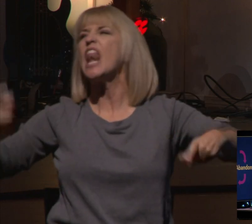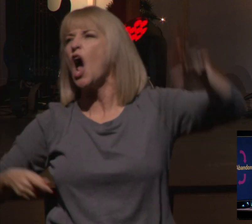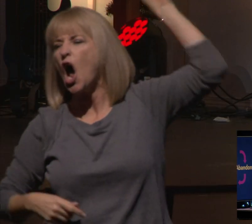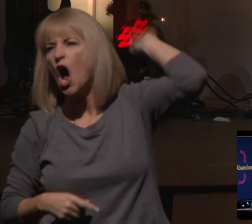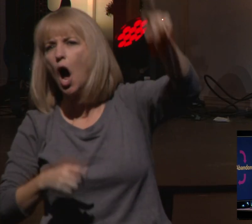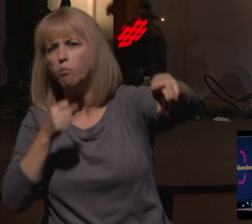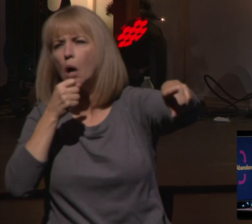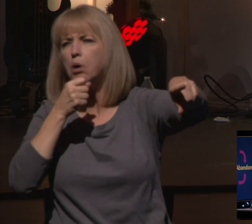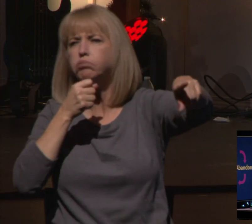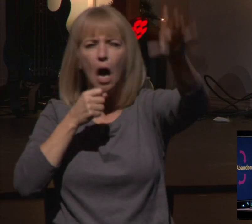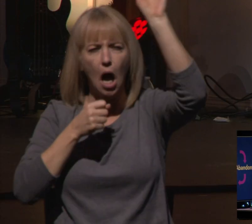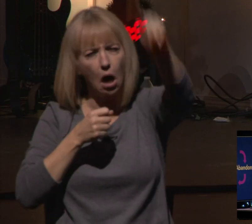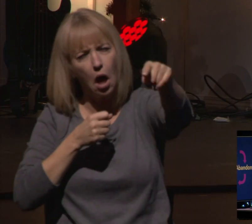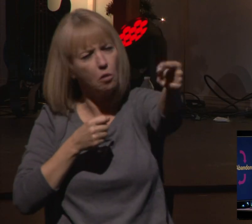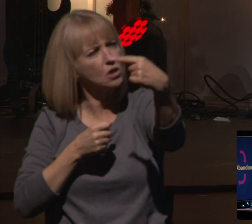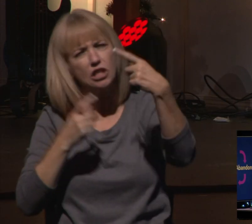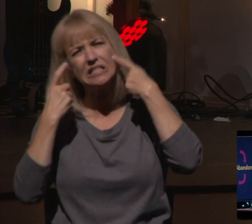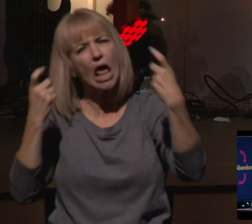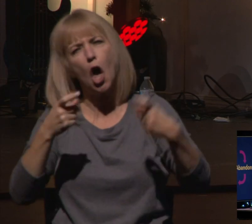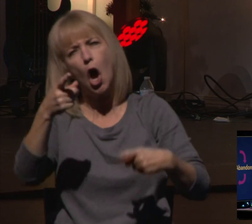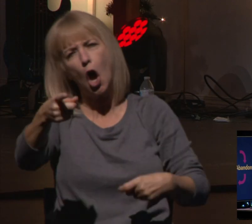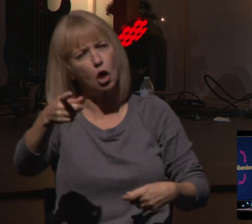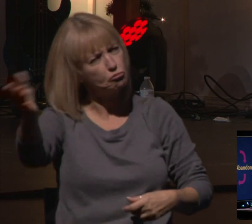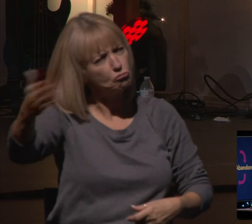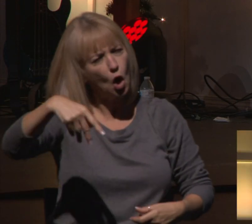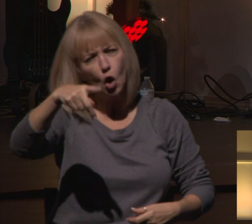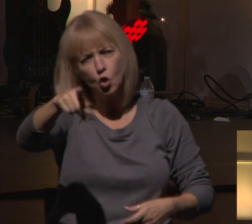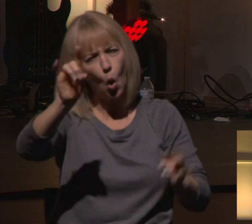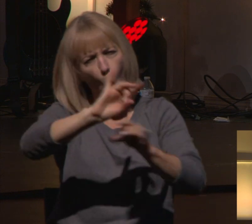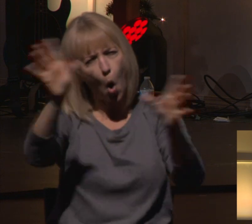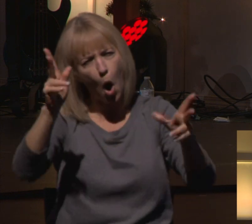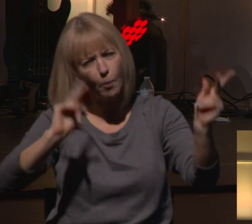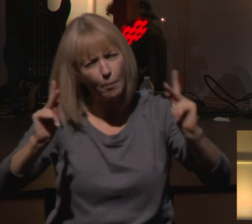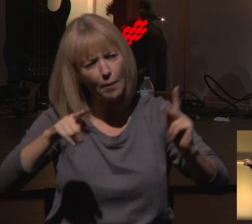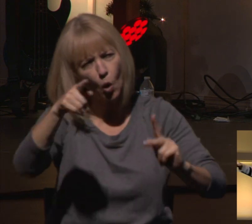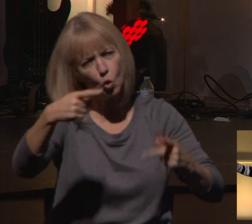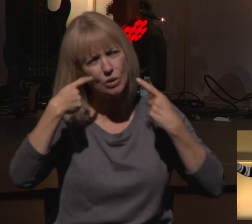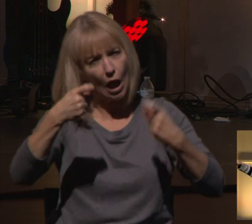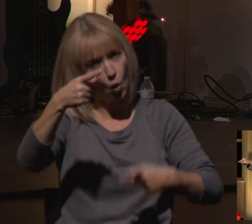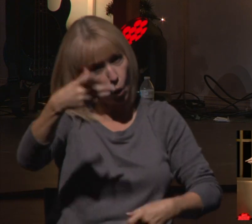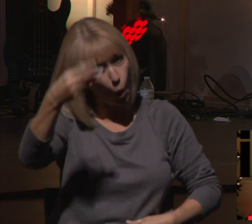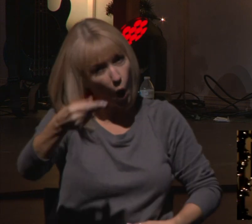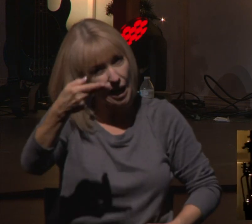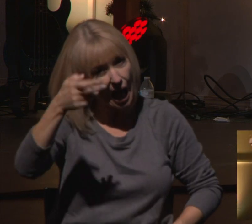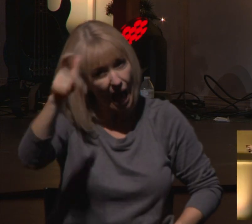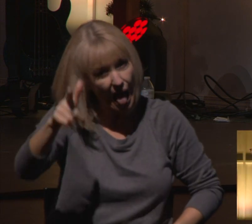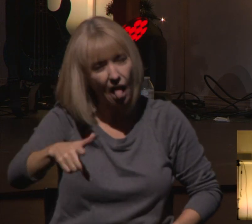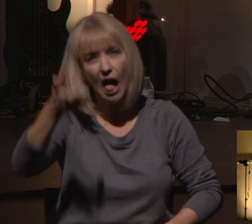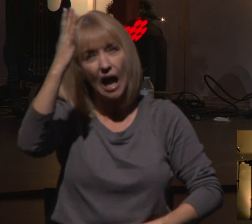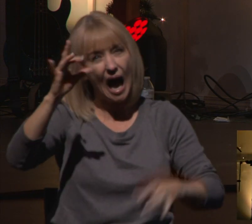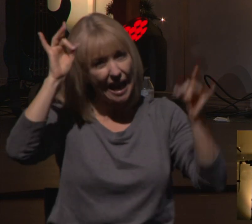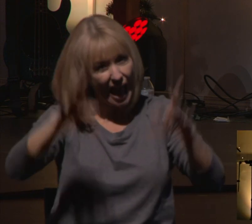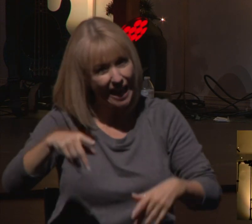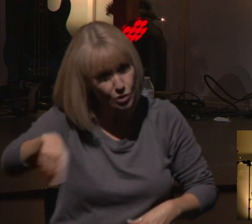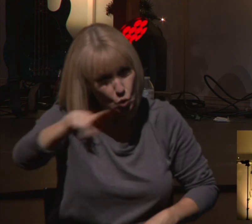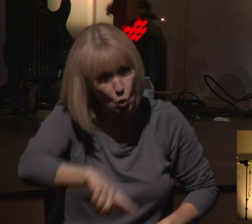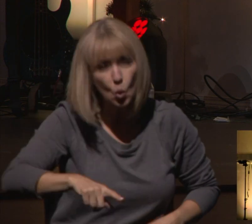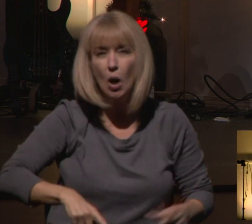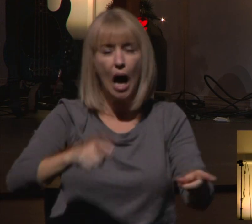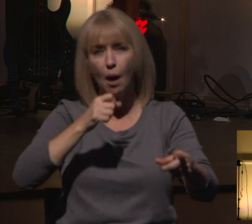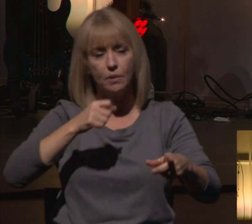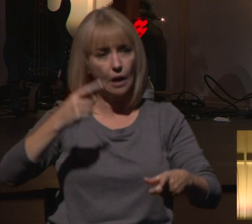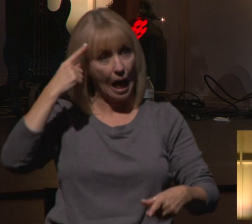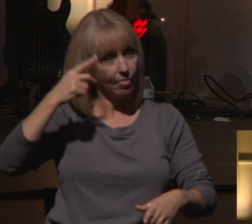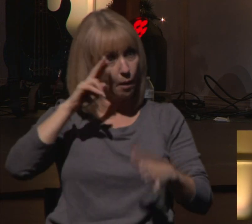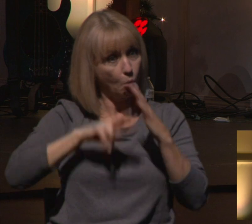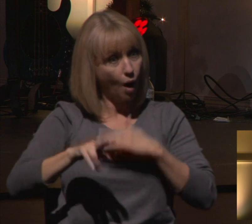Cub fan, yes, but the rest of us are like, sinners, you're horrible people, you're going to hell, God hates you, and that's what we think of when we think of